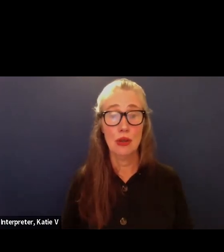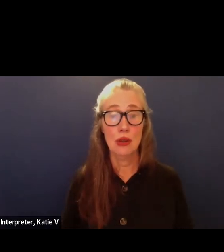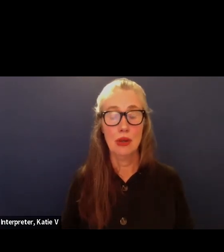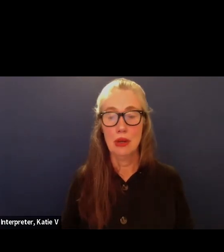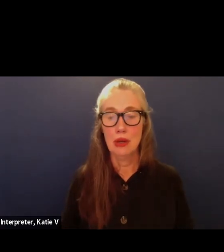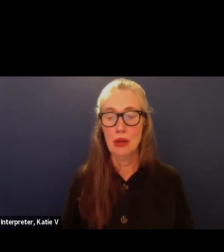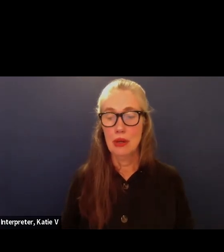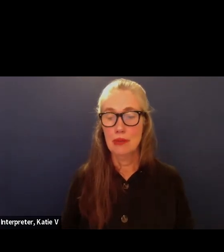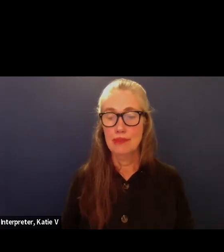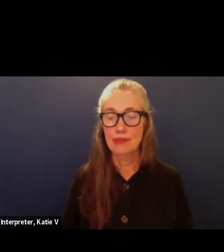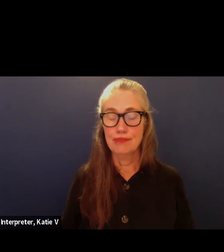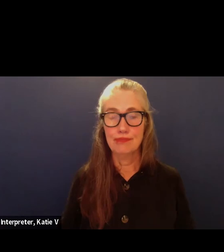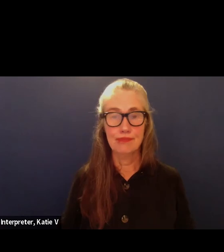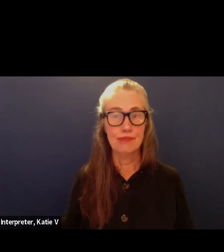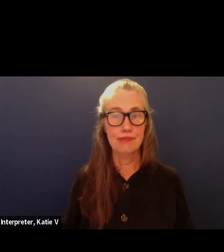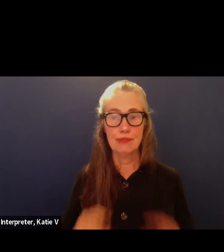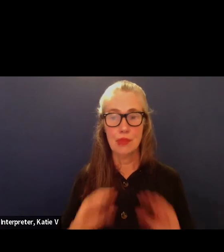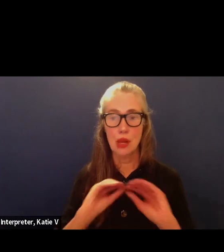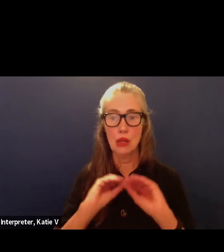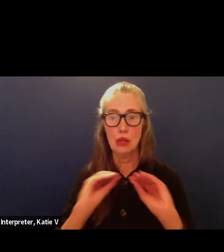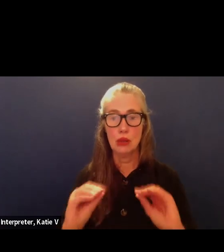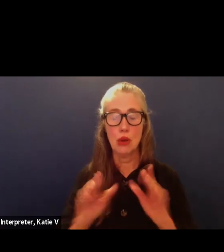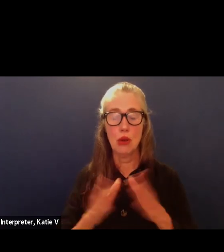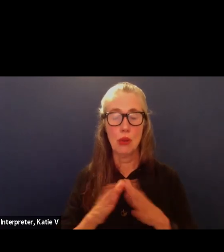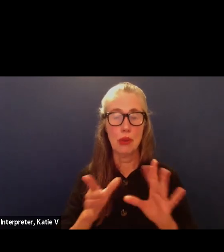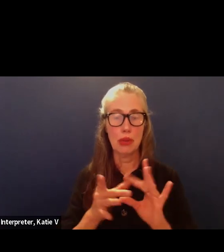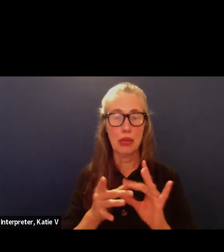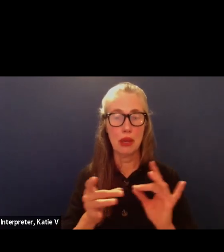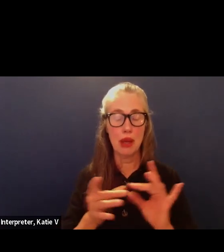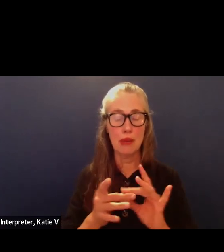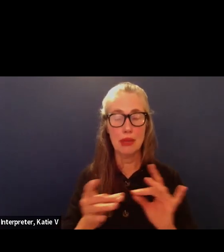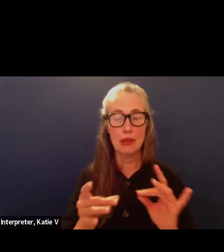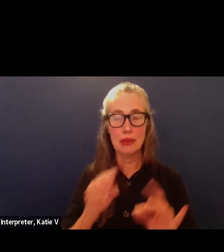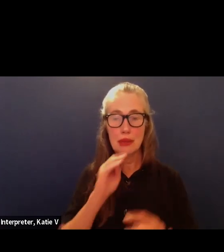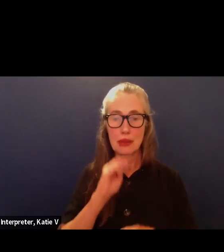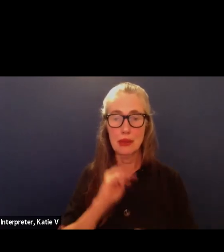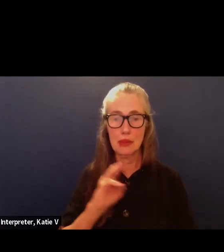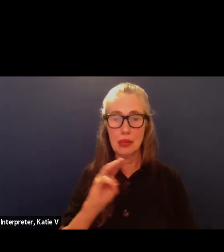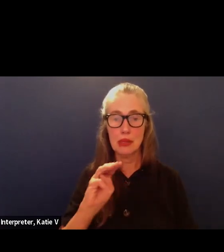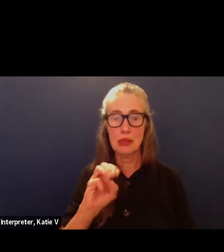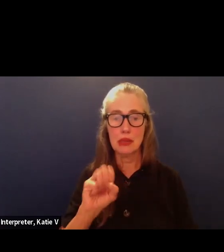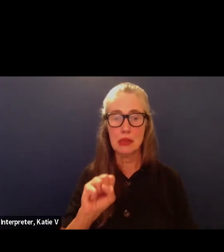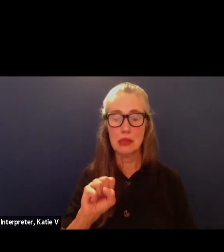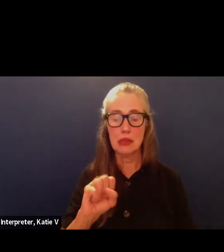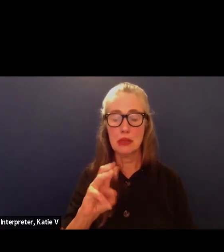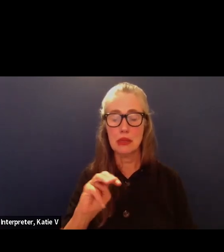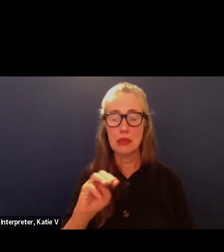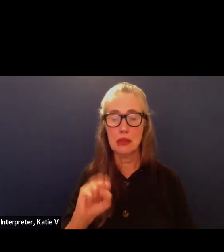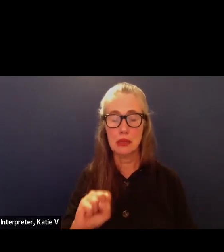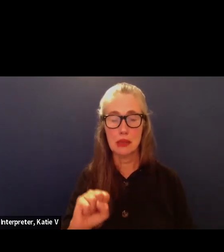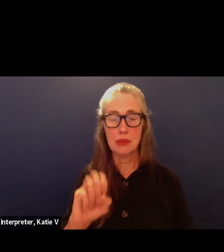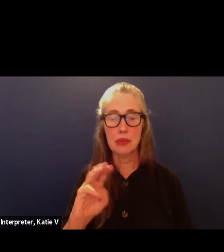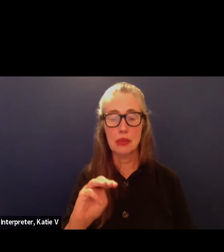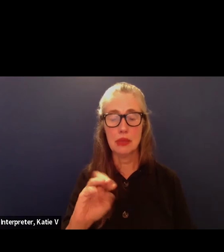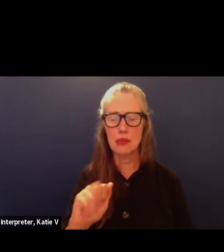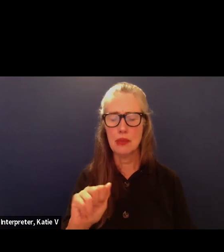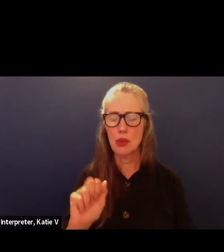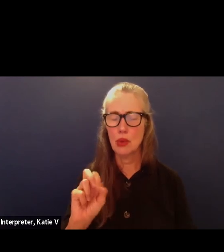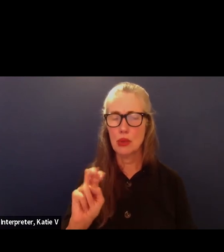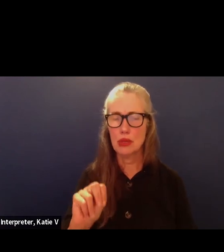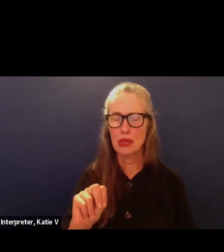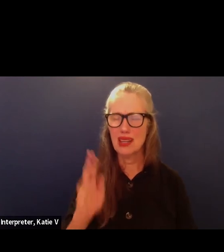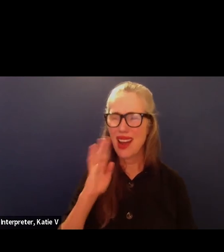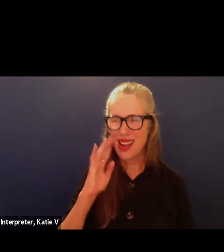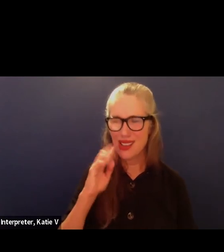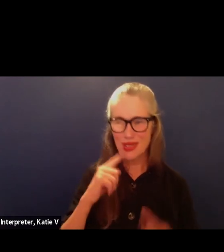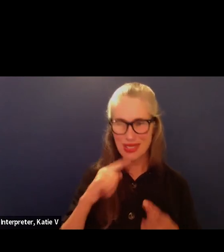Okay. I'm assuming there's no public comment on this. Okay. Ms. Sims Moten. Yes. Thank you, Ms. Peake. I know it's a